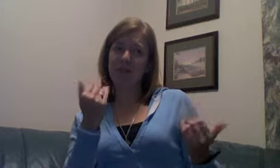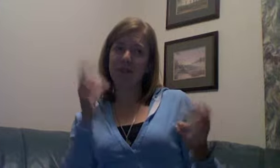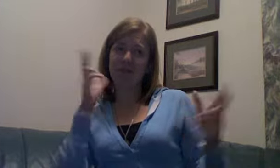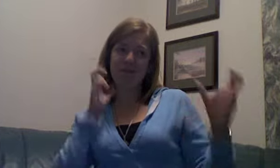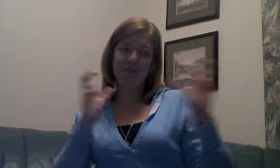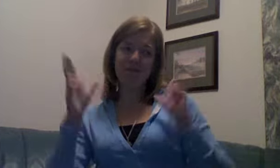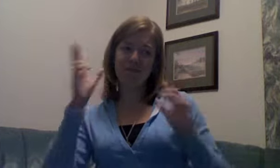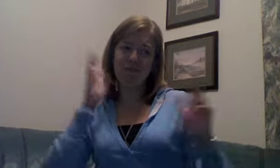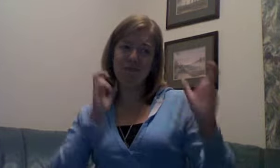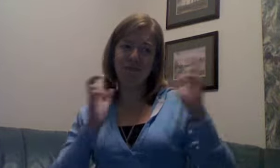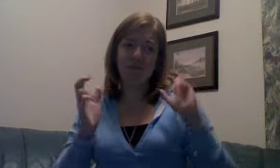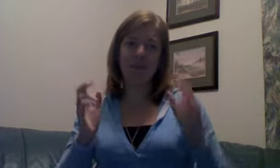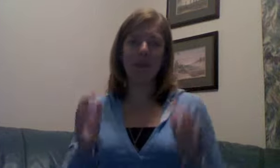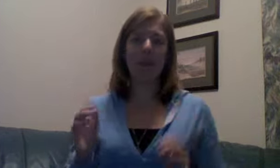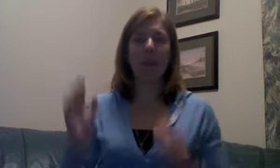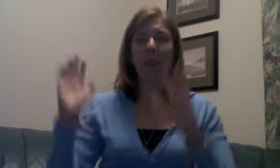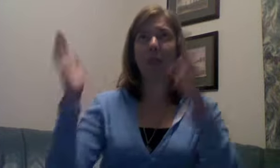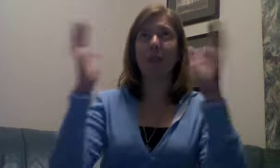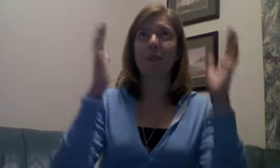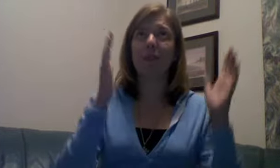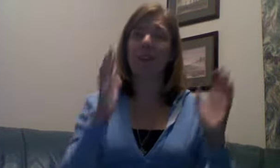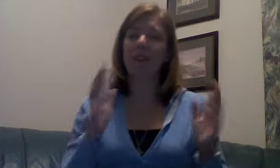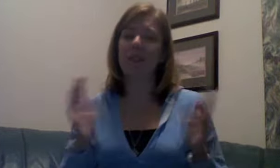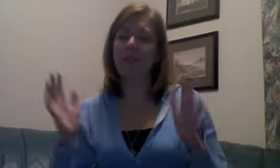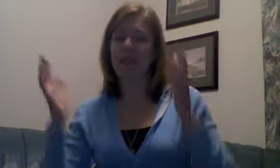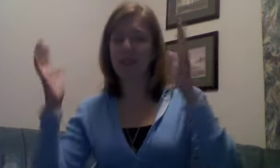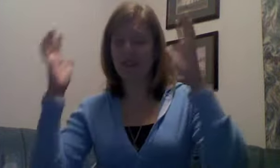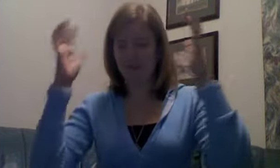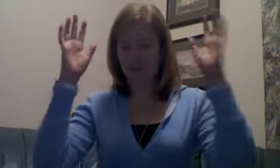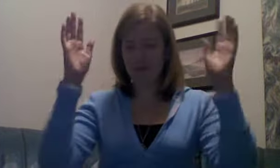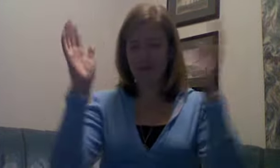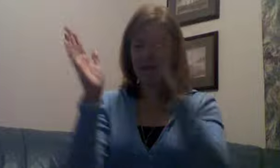out, how about a round of applause,